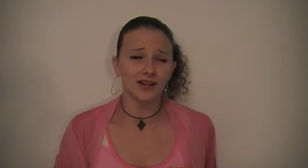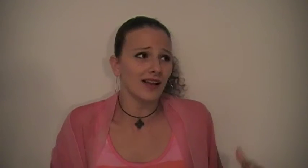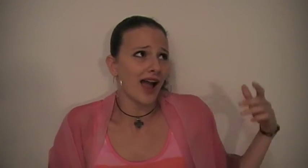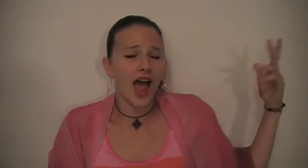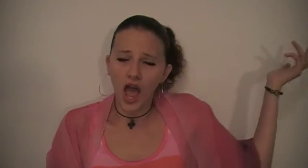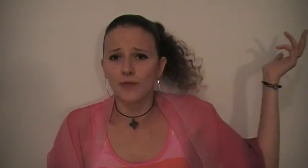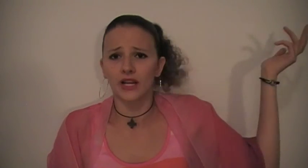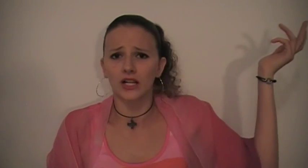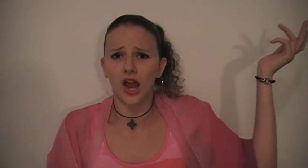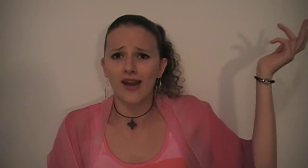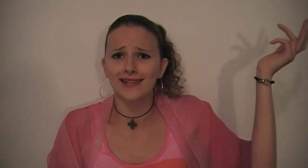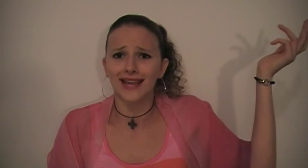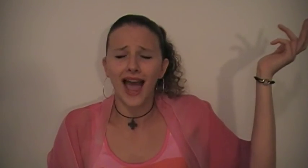I'm like a glorious God